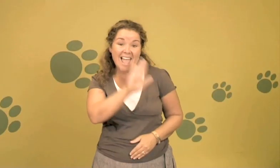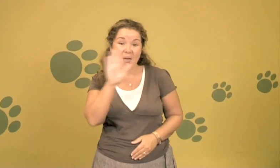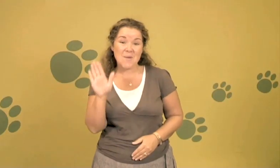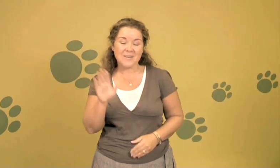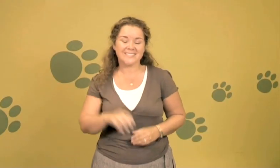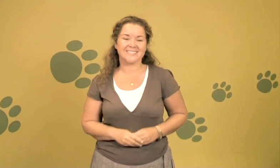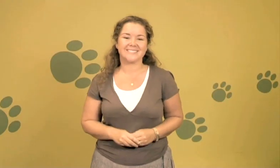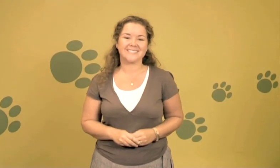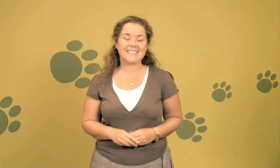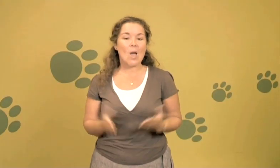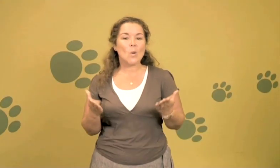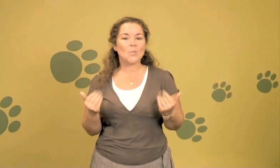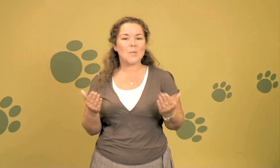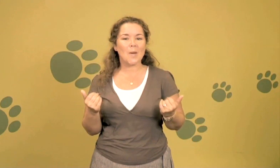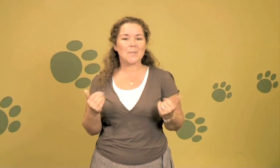Hello, and welcome to Videojug.